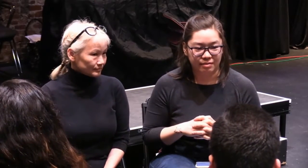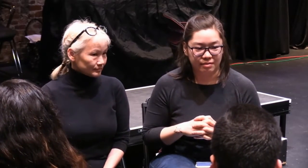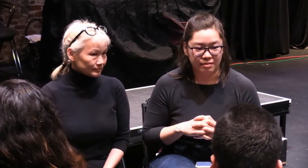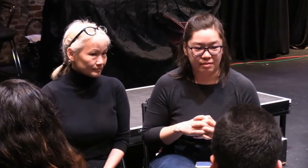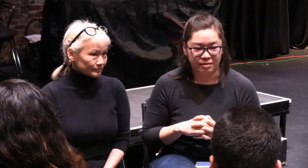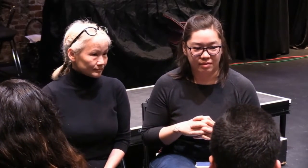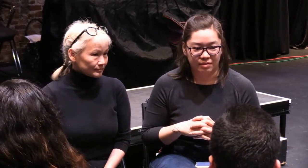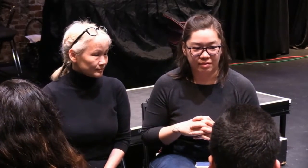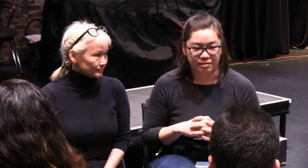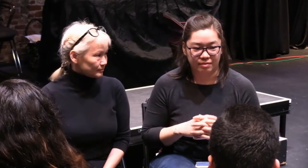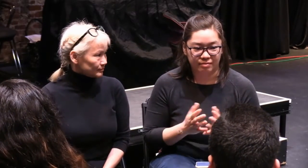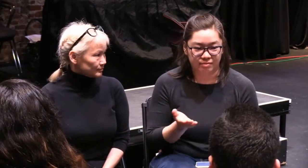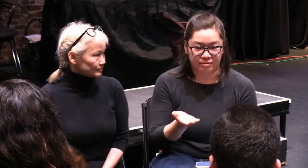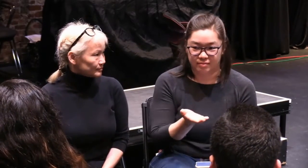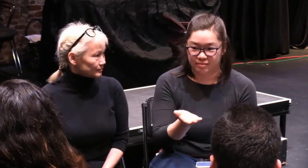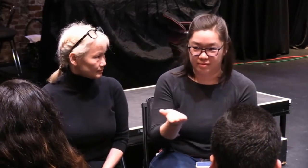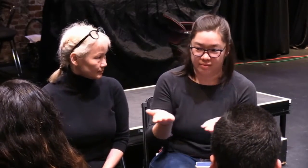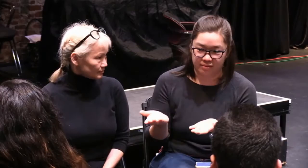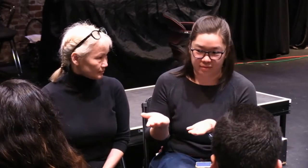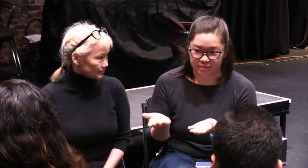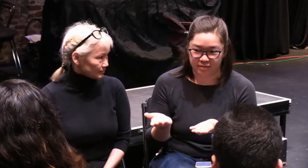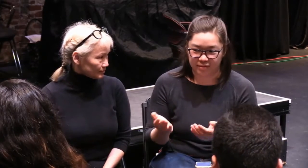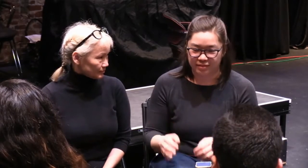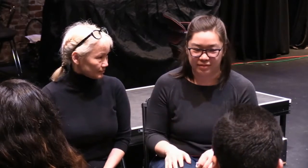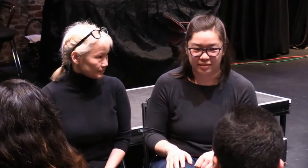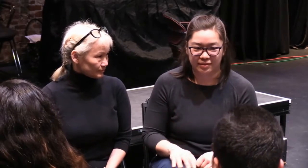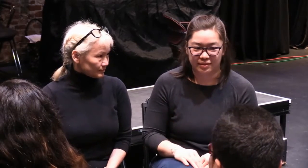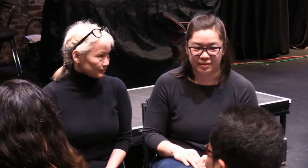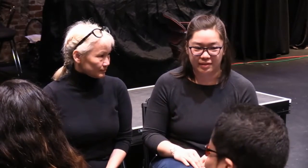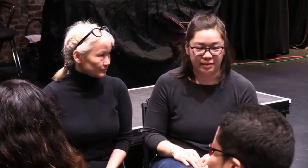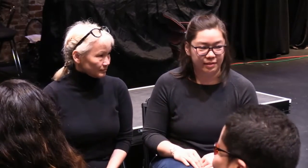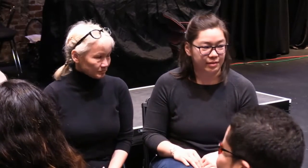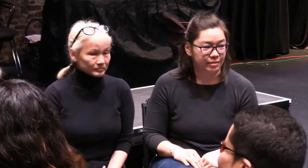oppression within the deaf community? How would you respond to that?